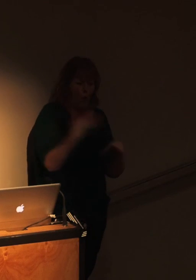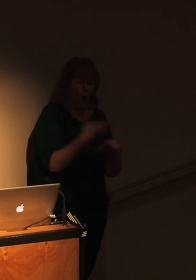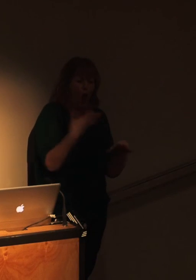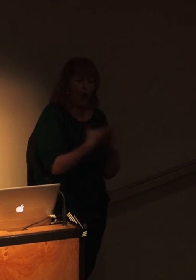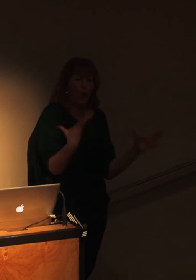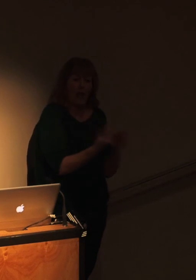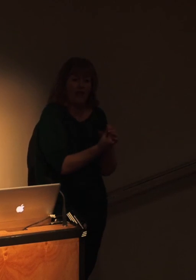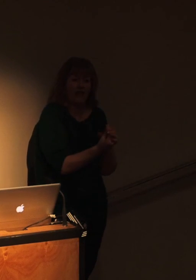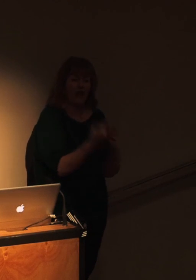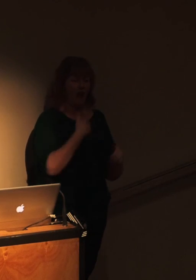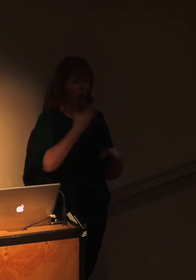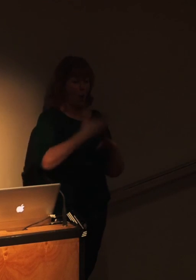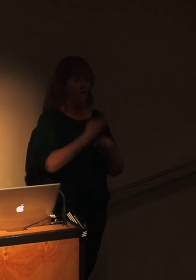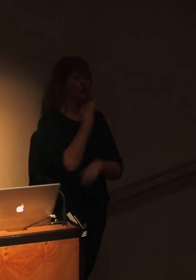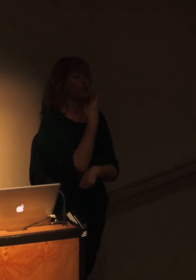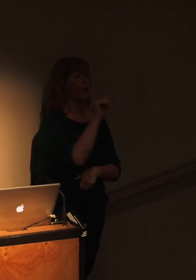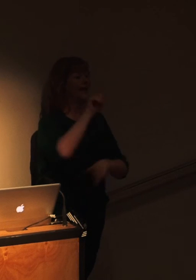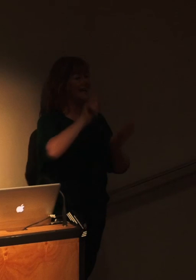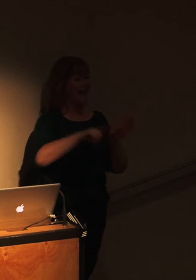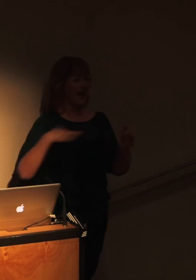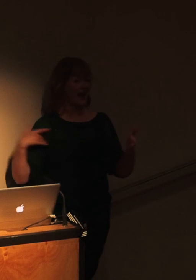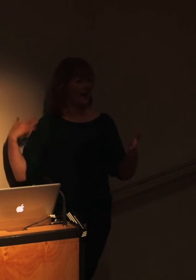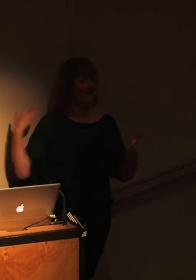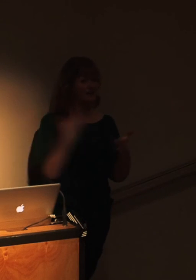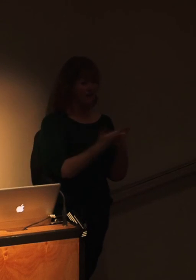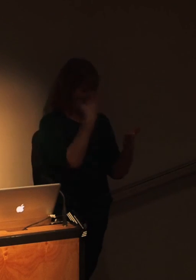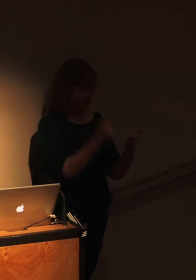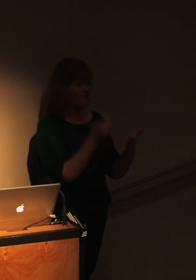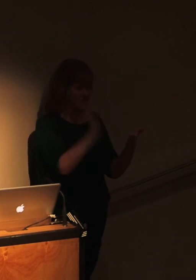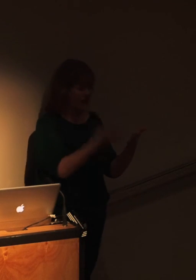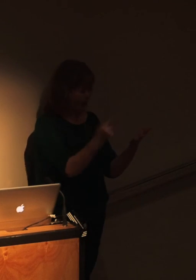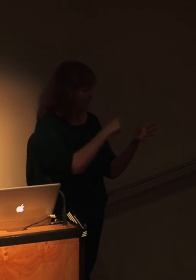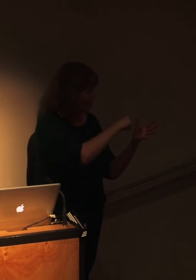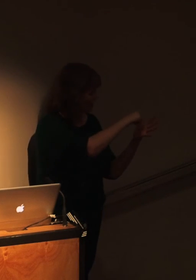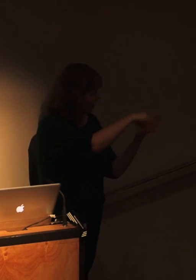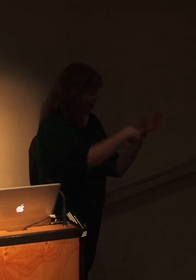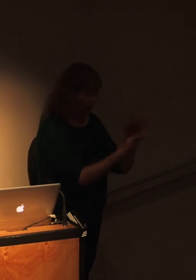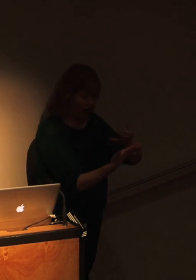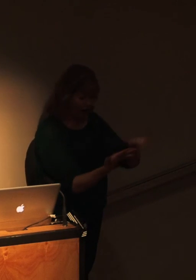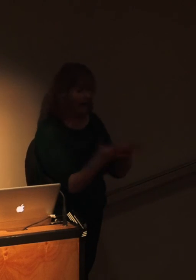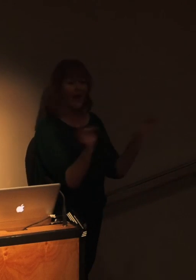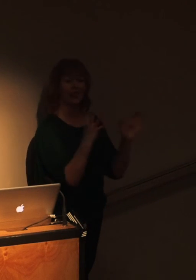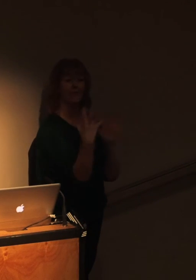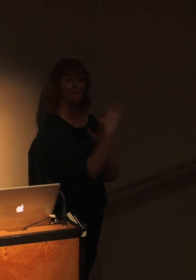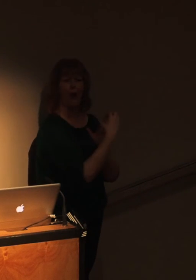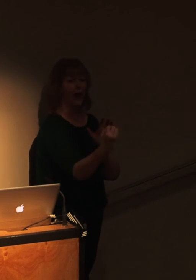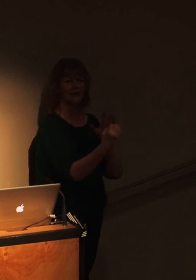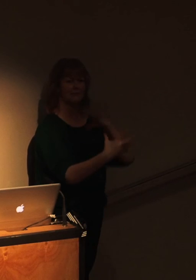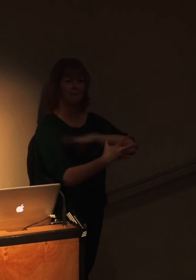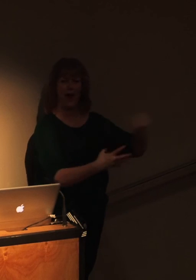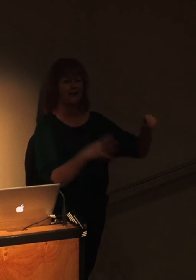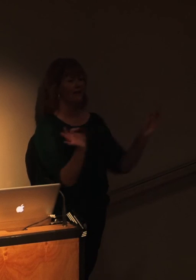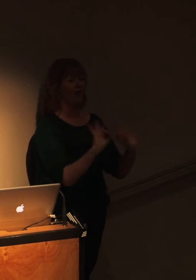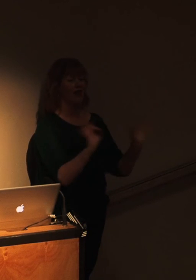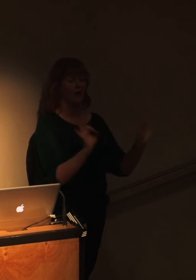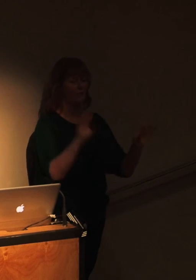I've got all my fingers and toes. Sharks are those type of animals that are reasonably predictable in their behaviour, provided that you know what that